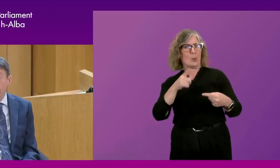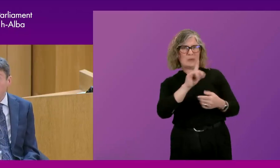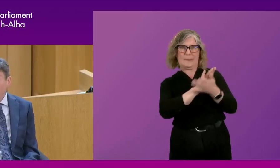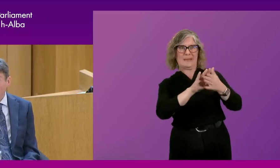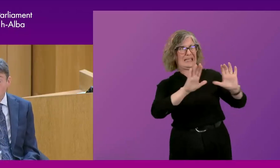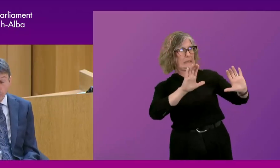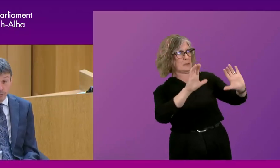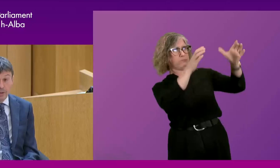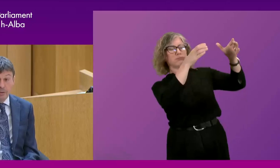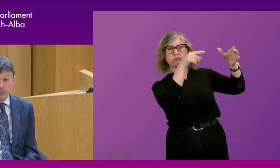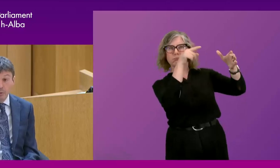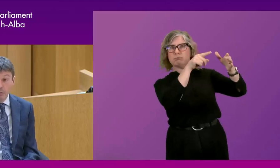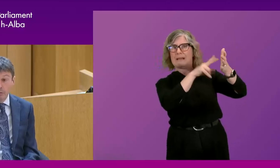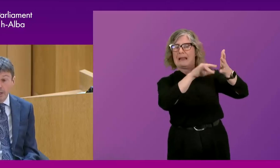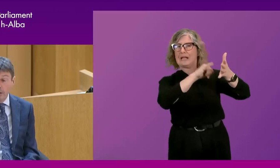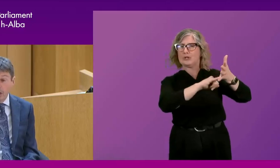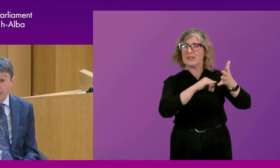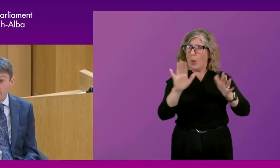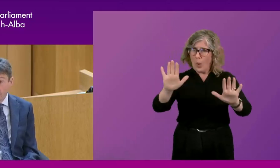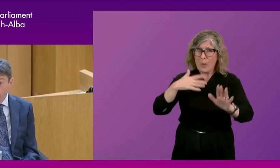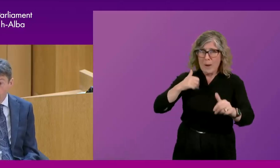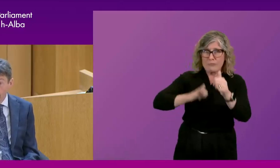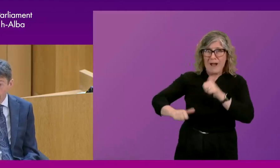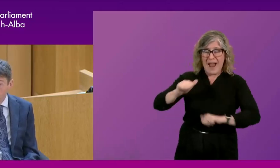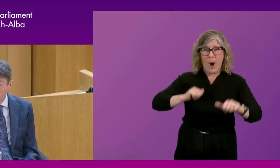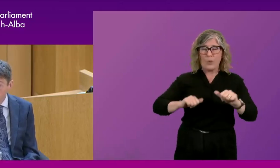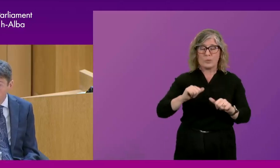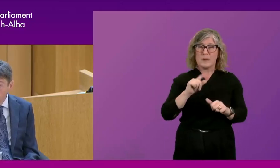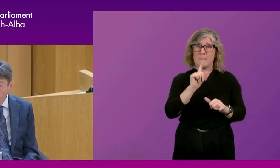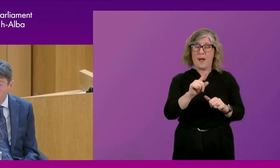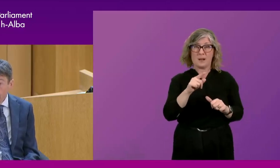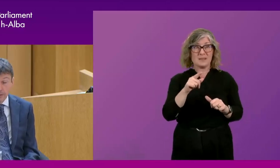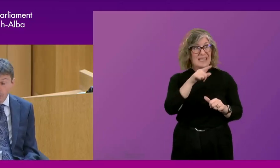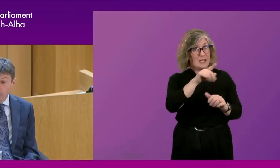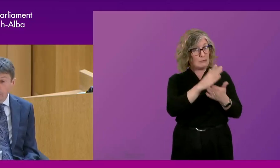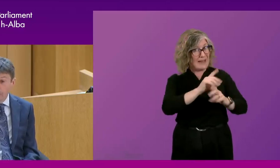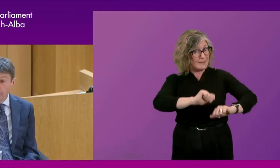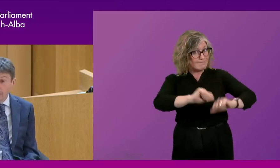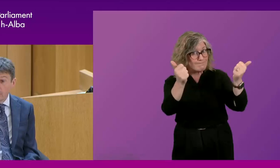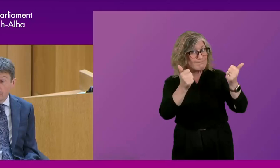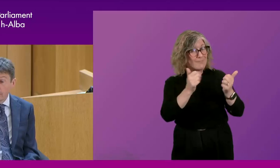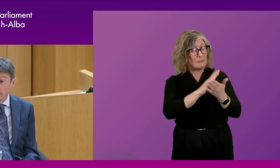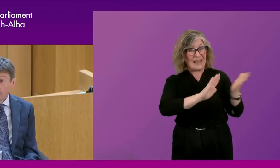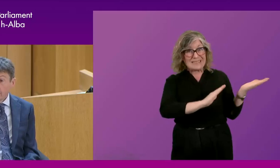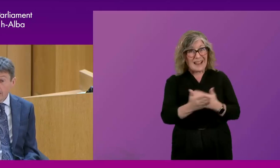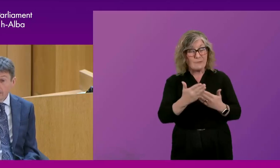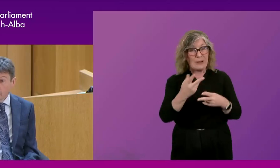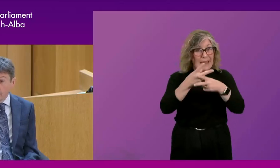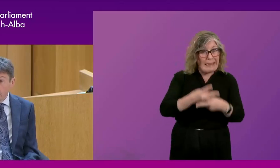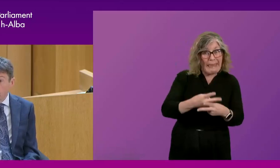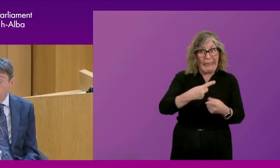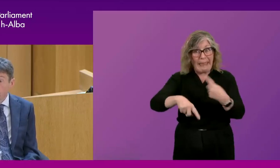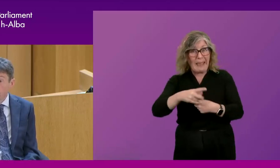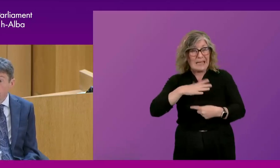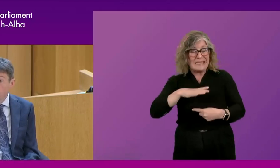and say, we're very, very proud of the NHS, but it's not working as well as it should do. It's not delivering the care we need. And